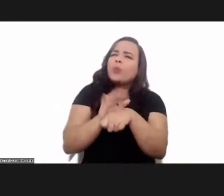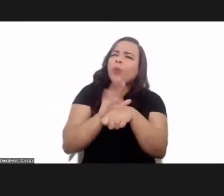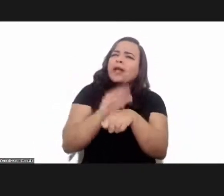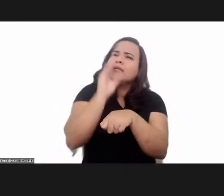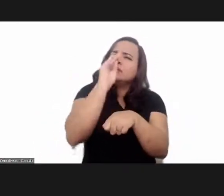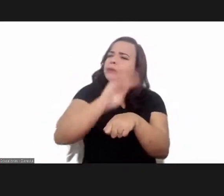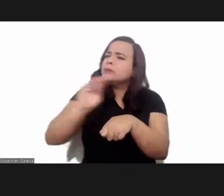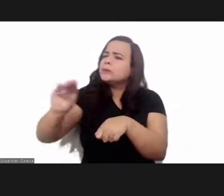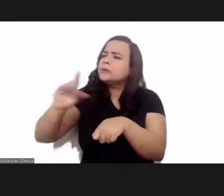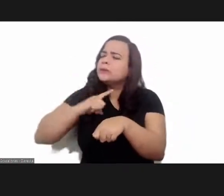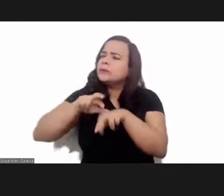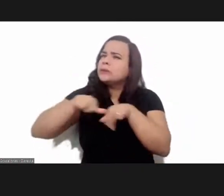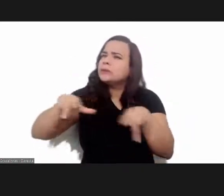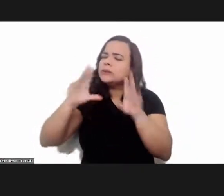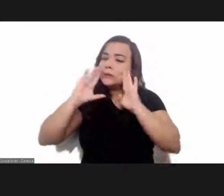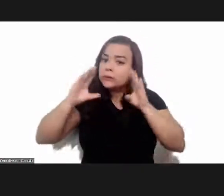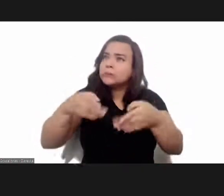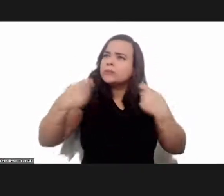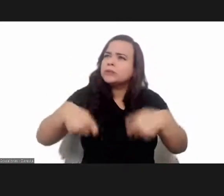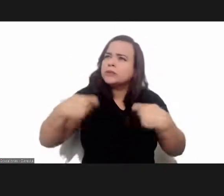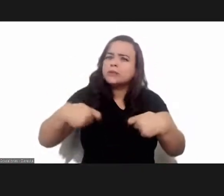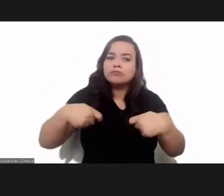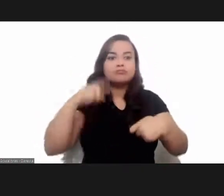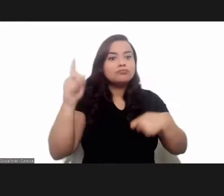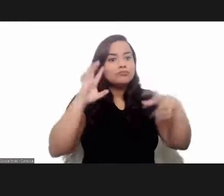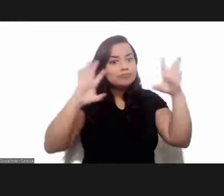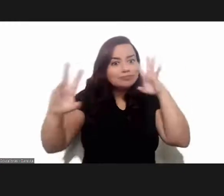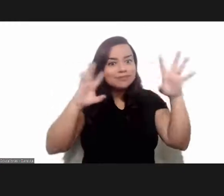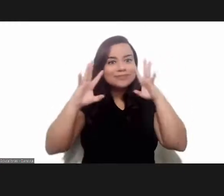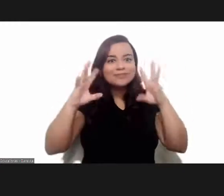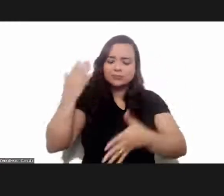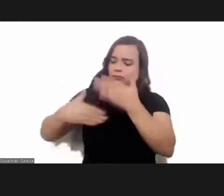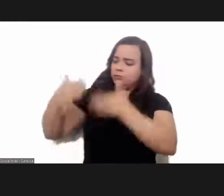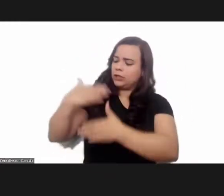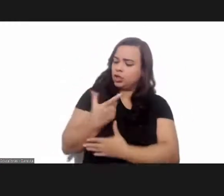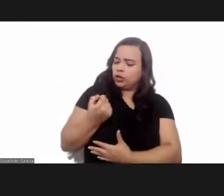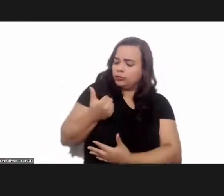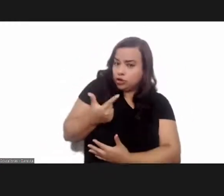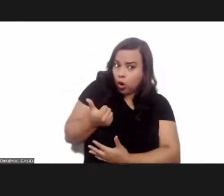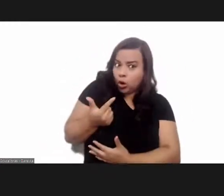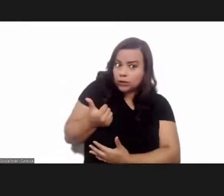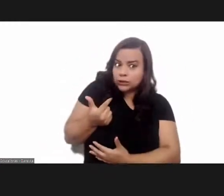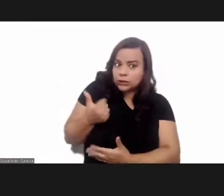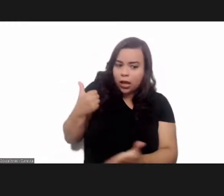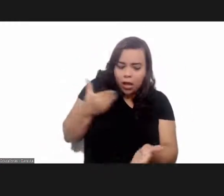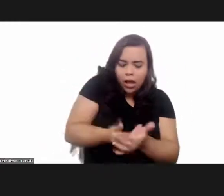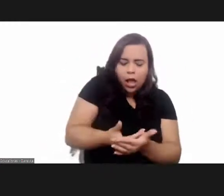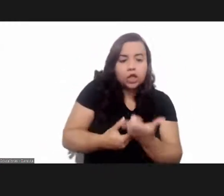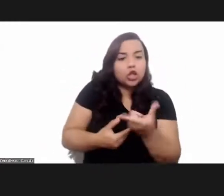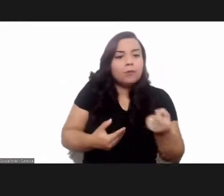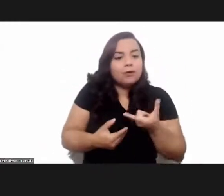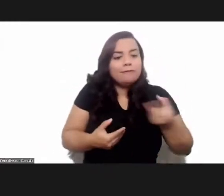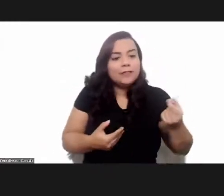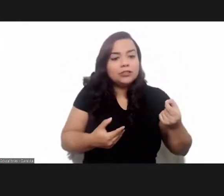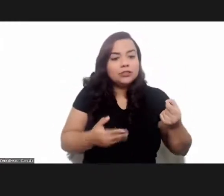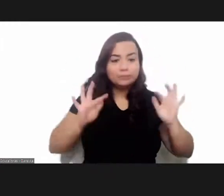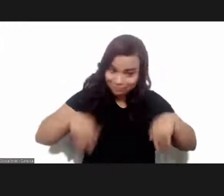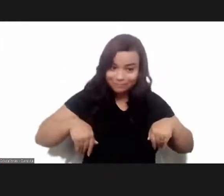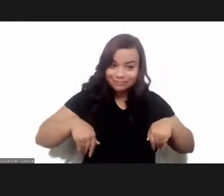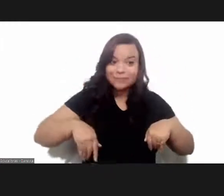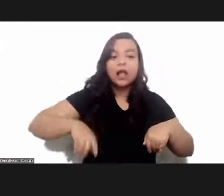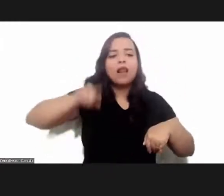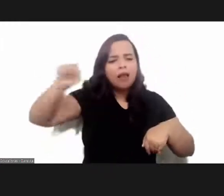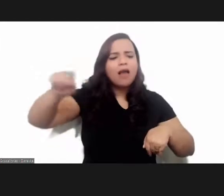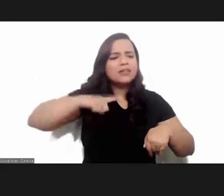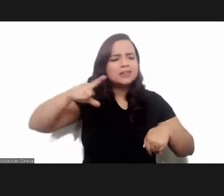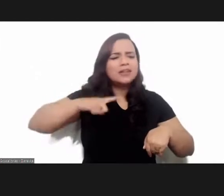The previous roadmap in 2012 was finishing in 2020 in several different meetings as that held in